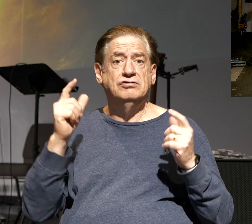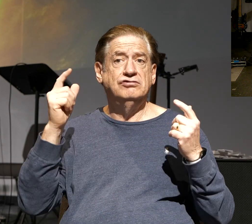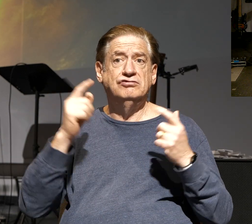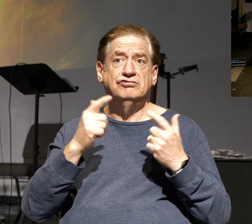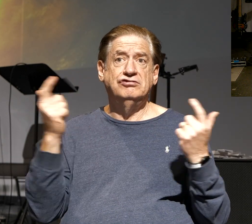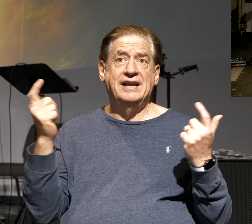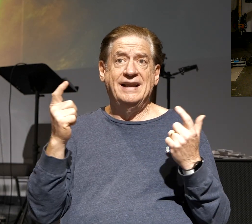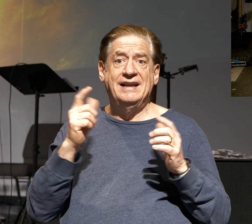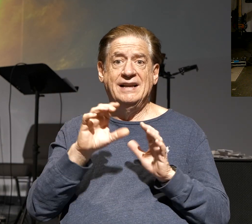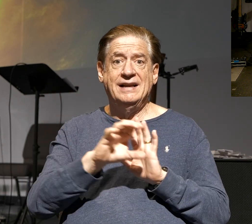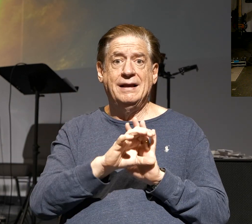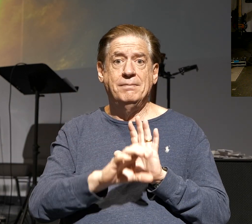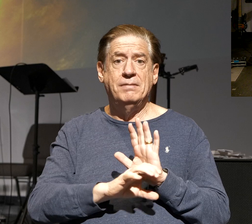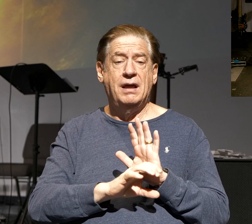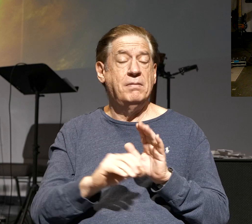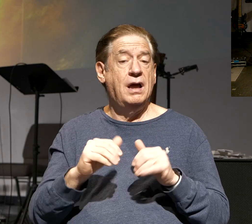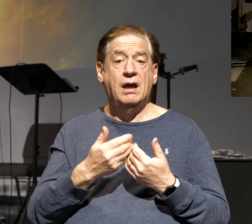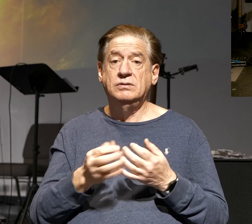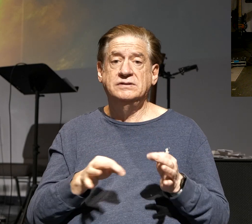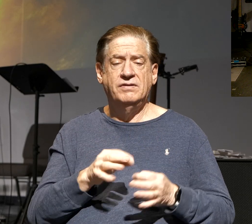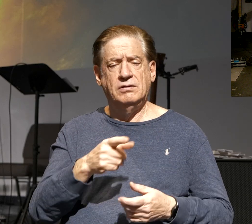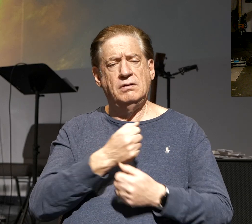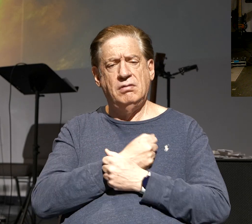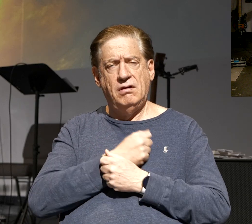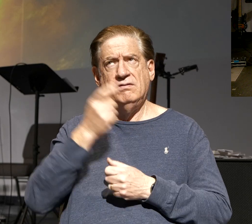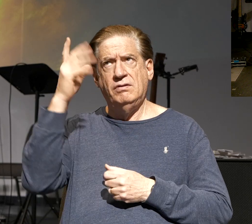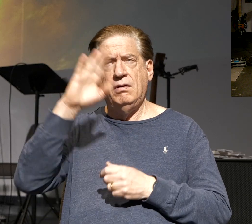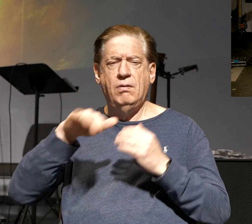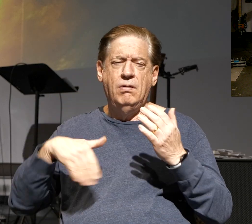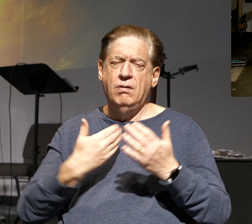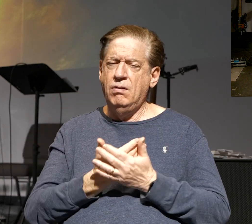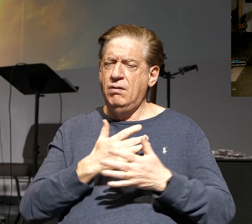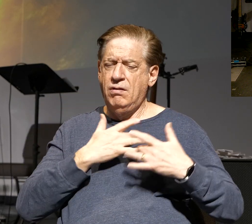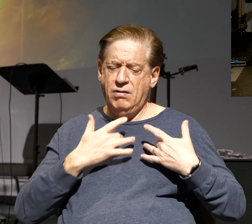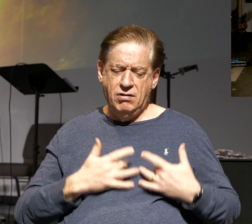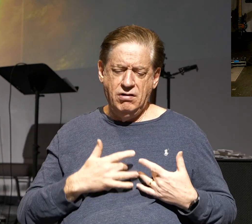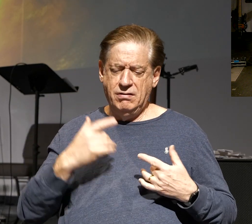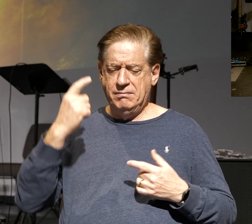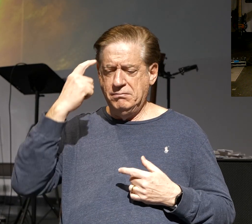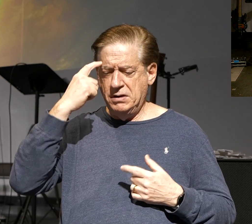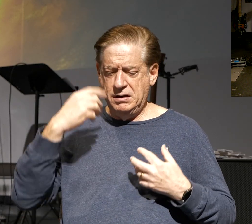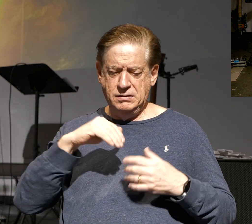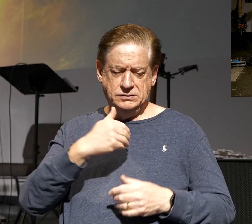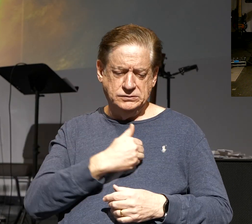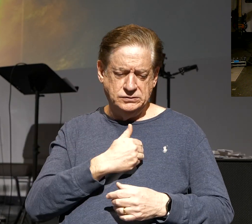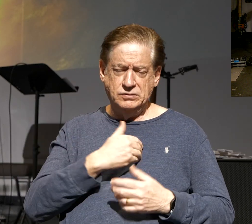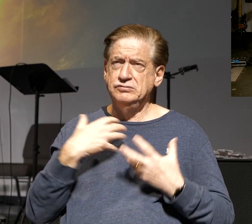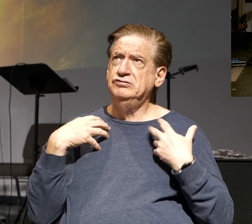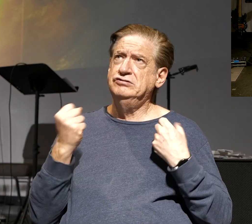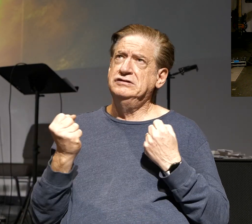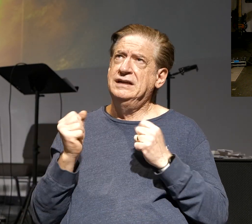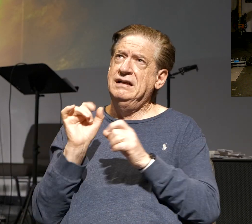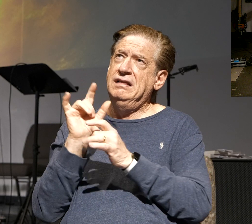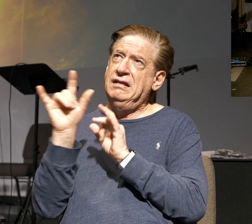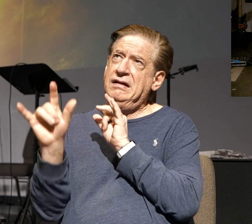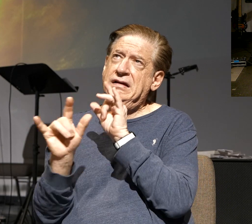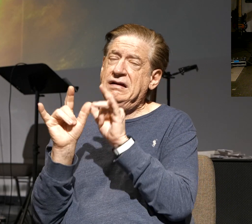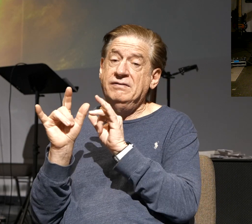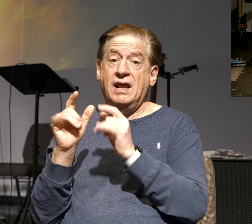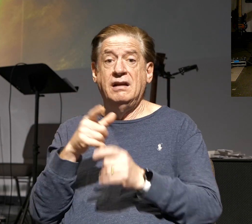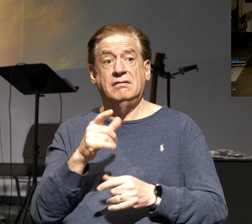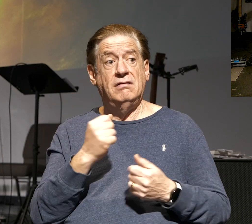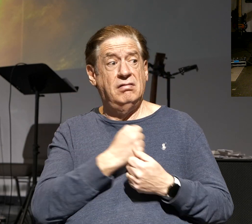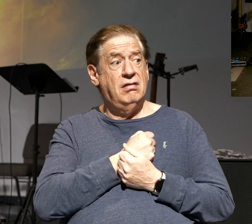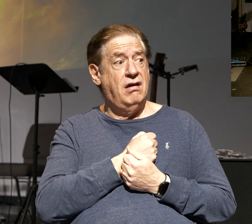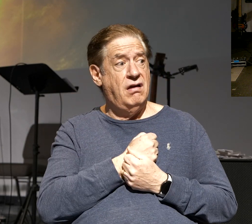He said, greatness is defined like this, love God with all your heart, soul, mind, and strength, and strength, your neighbor as yourself. And